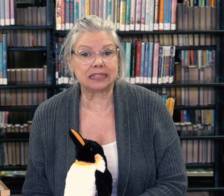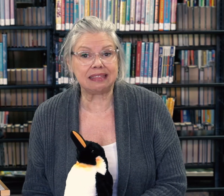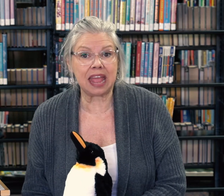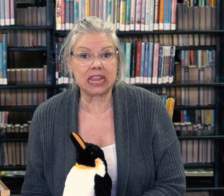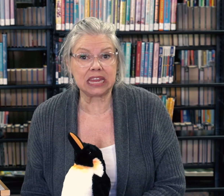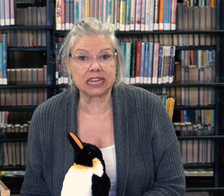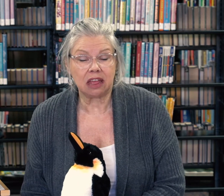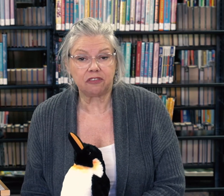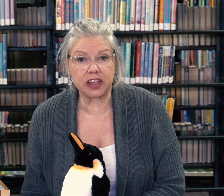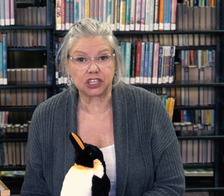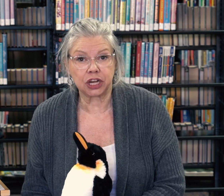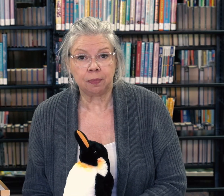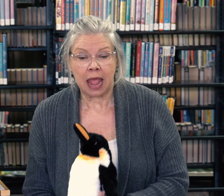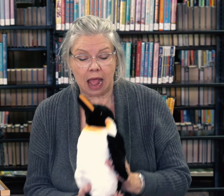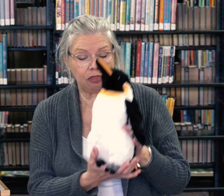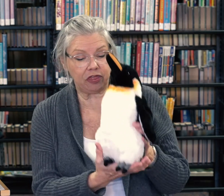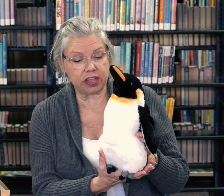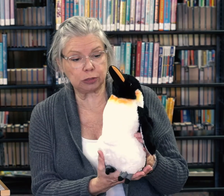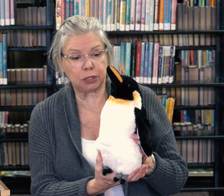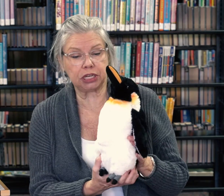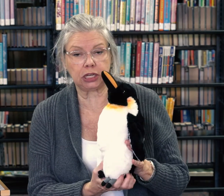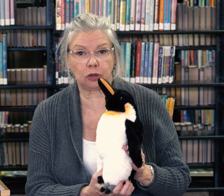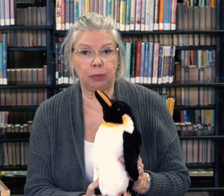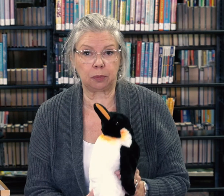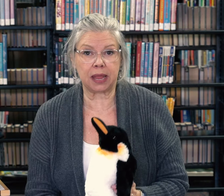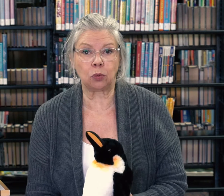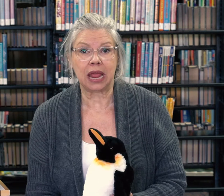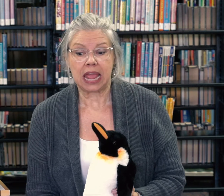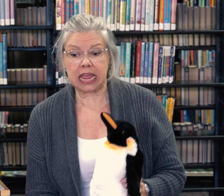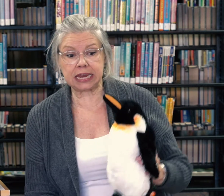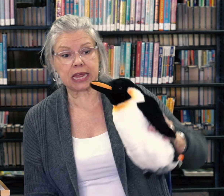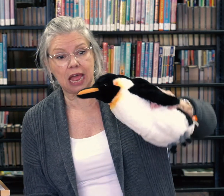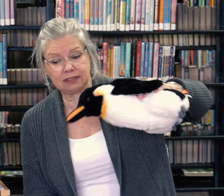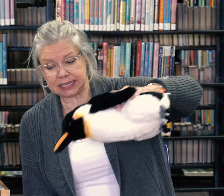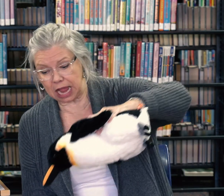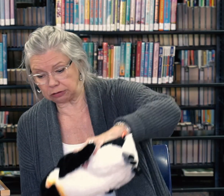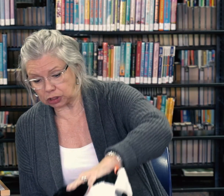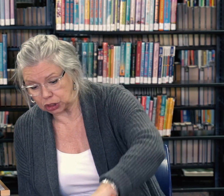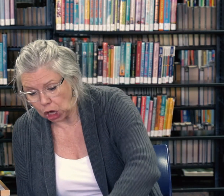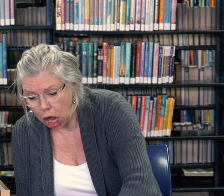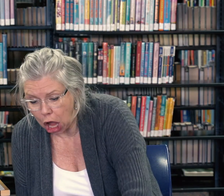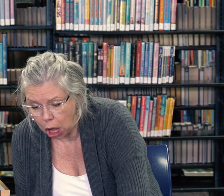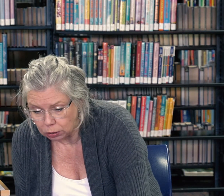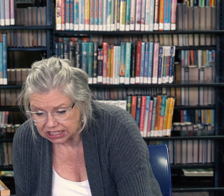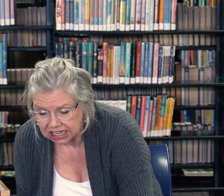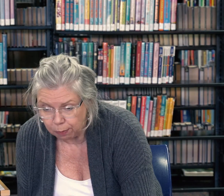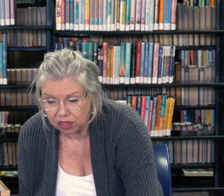they eat fish. And this particular big penguin, he dives down so deep in